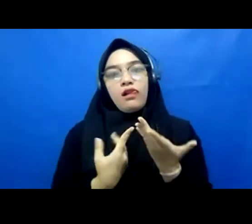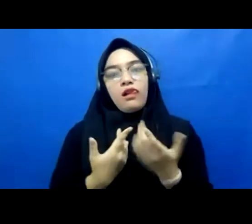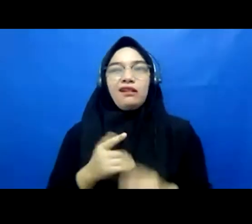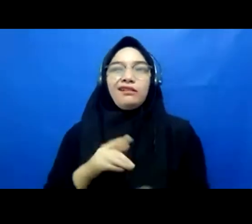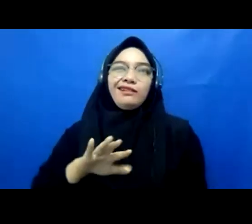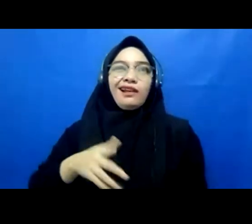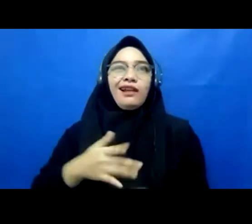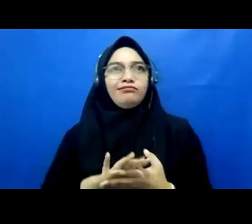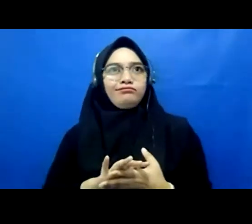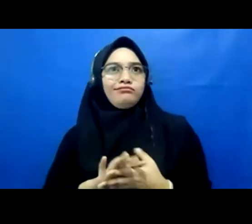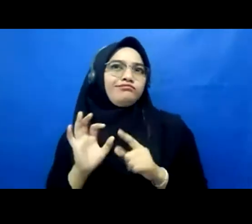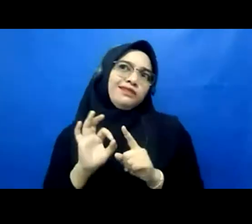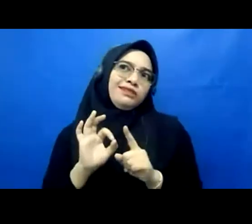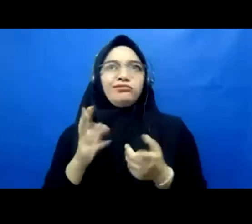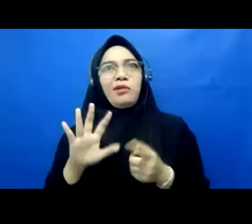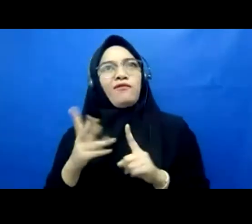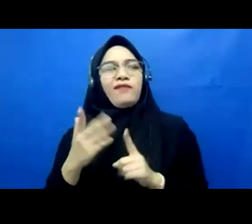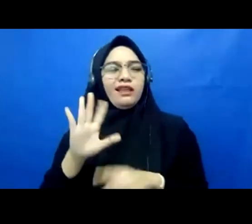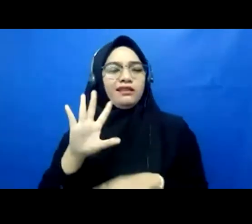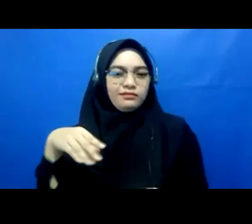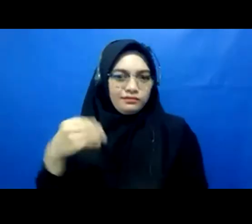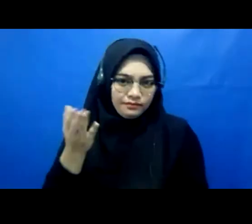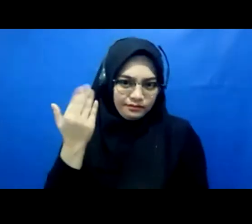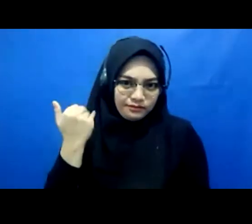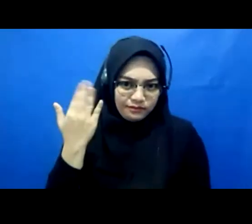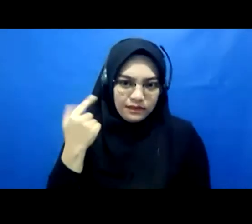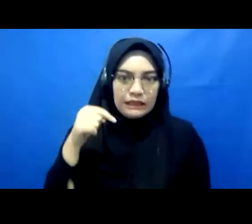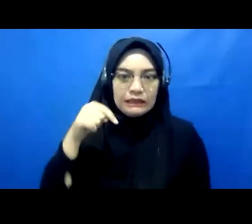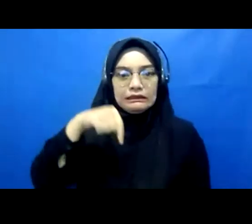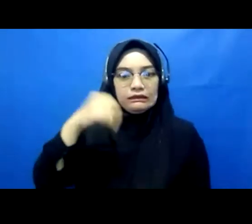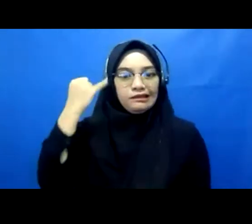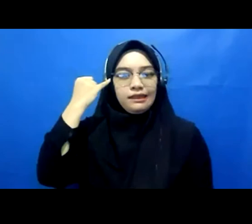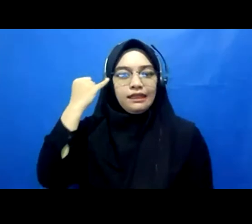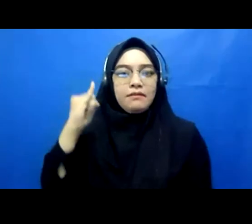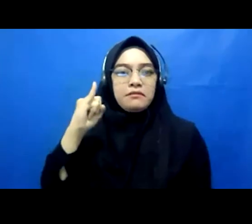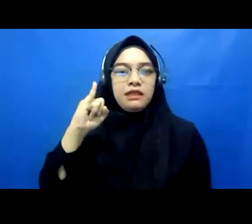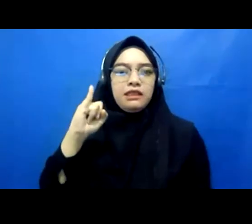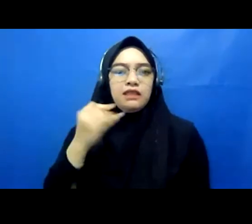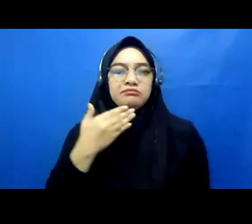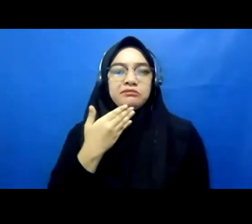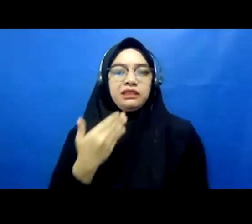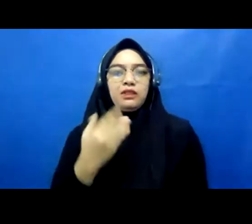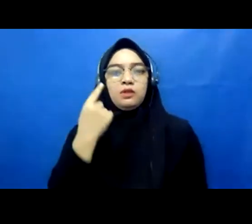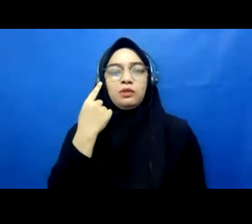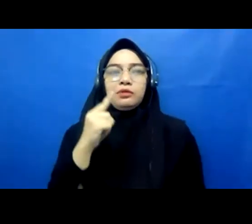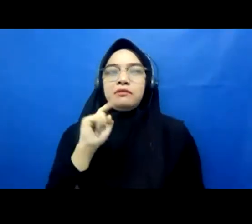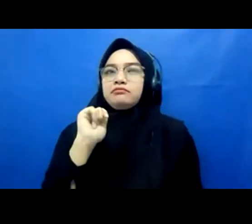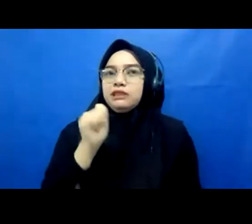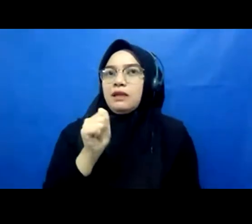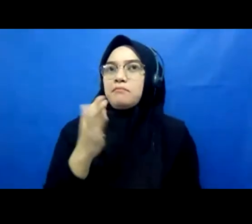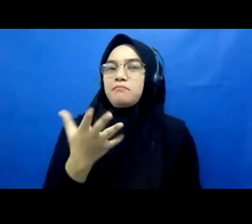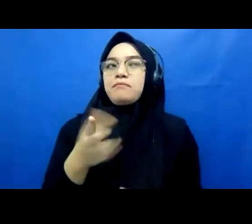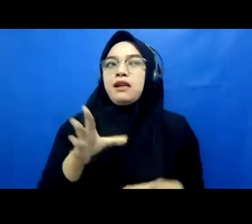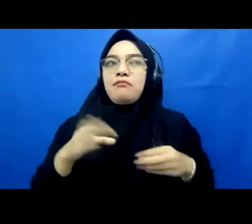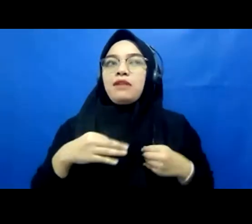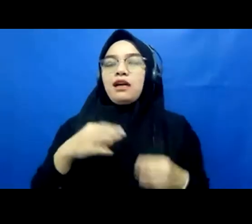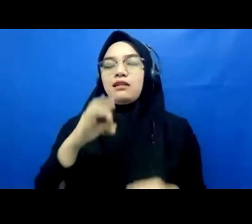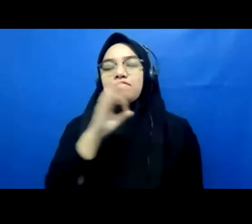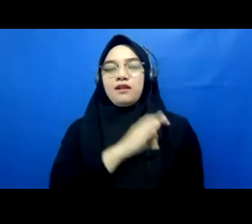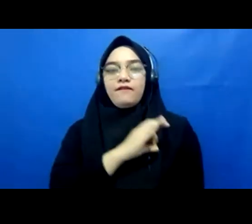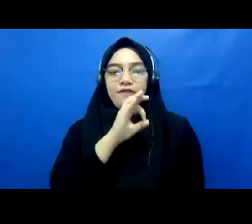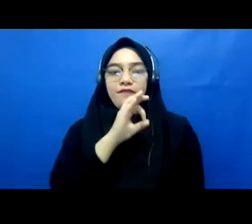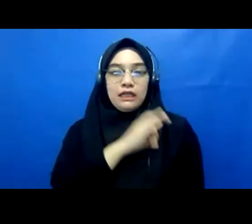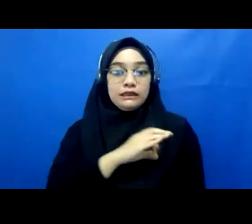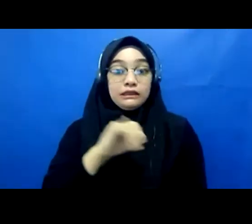give the dignity to the disabled and disadvantaged through vocation so it's based on four basic principles aligned to what allison just